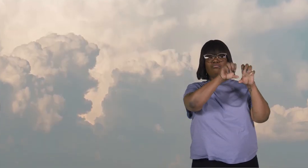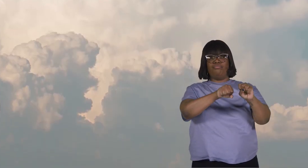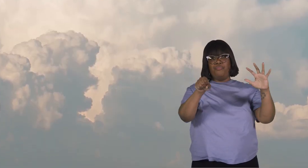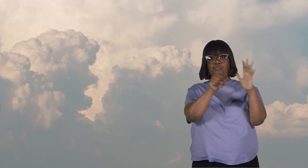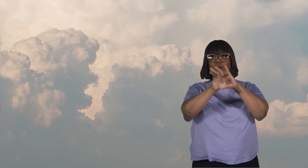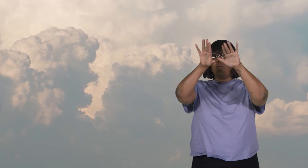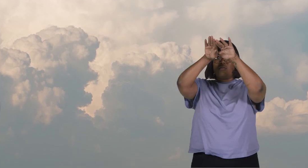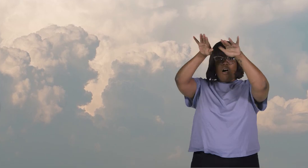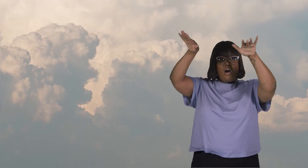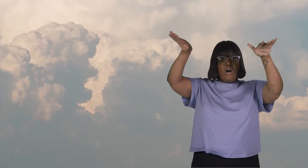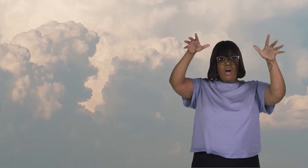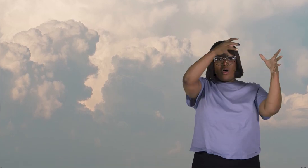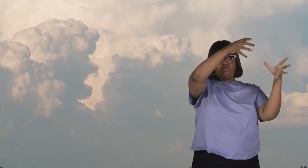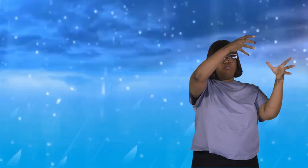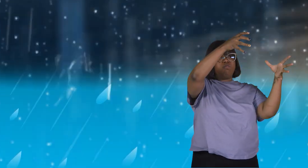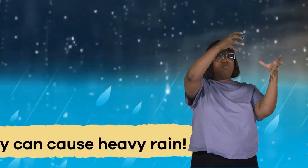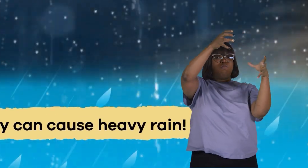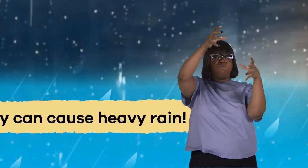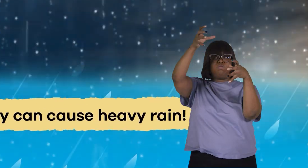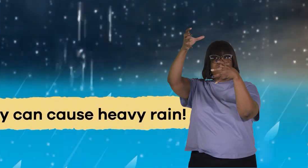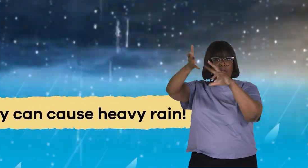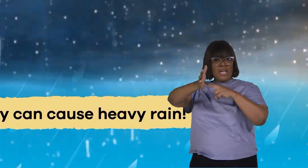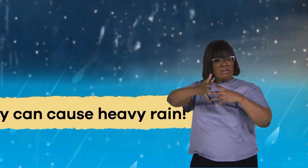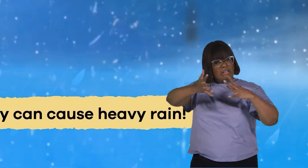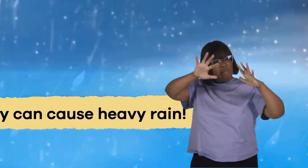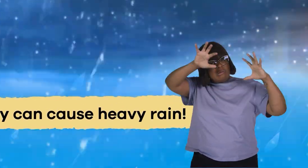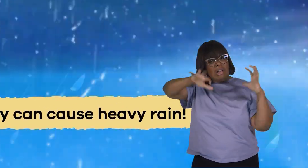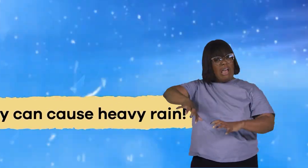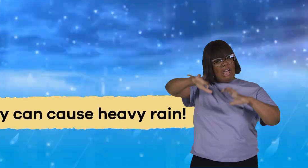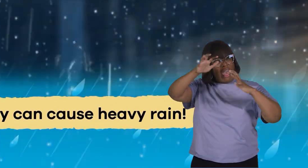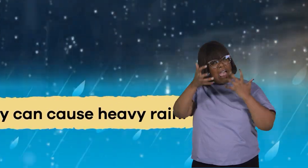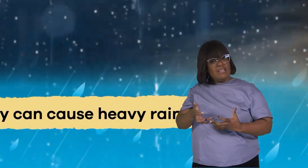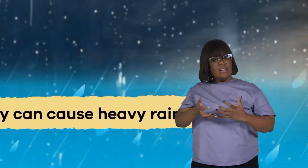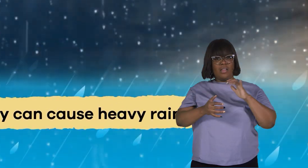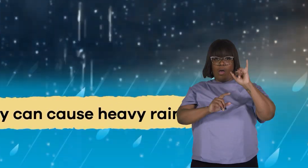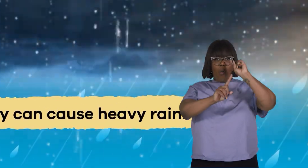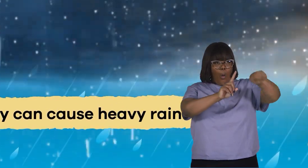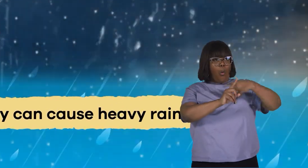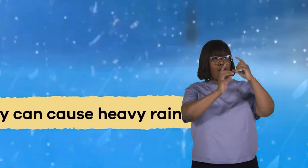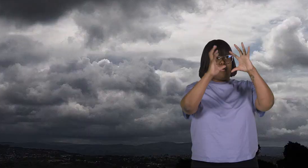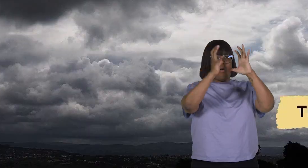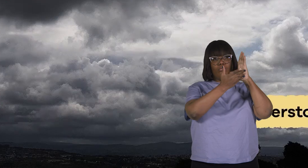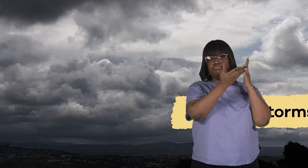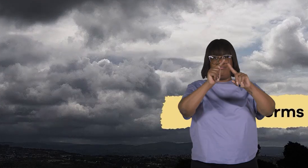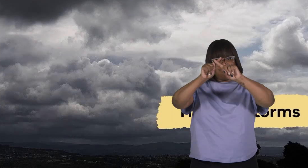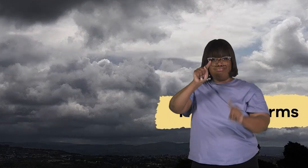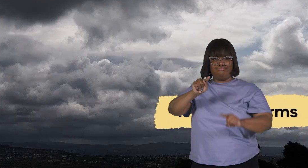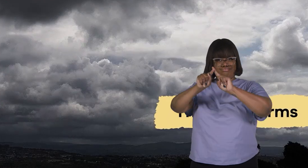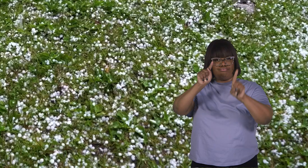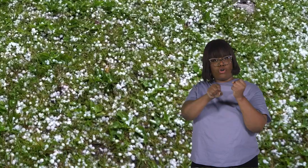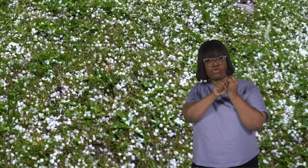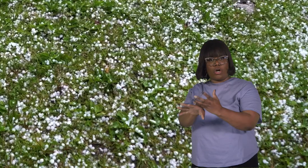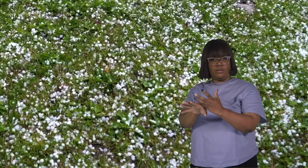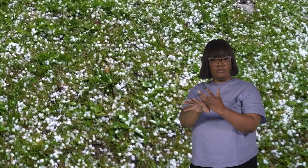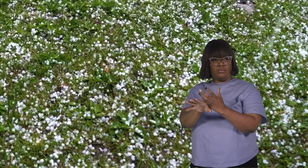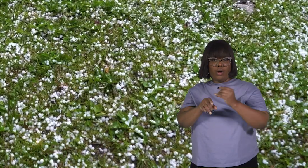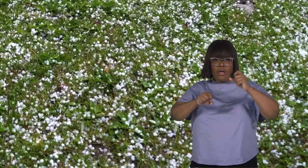sky, cause heavy rain, and are the only clouds that cause thunderstorms, hail, and